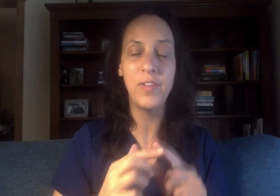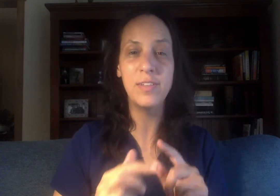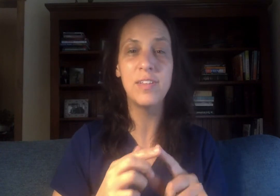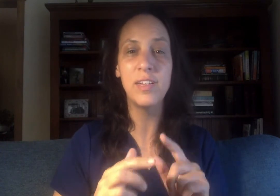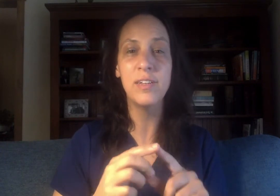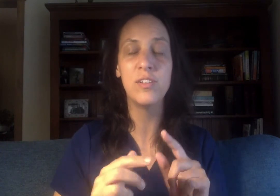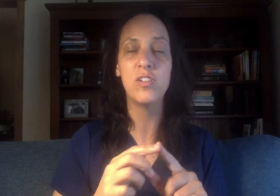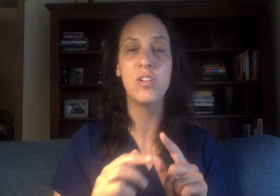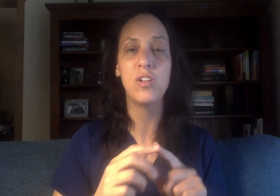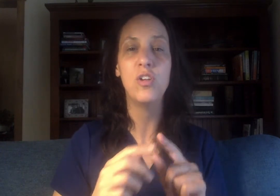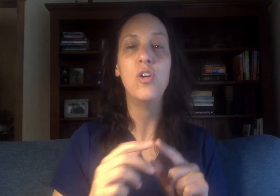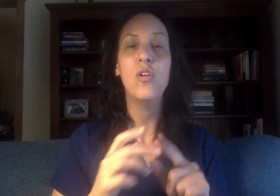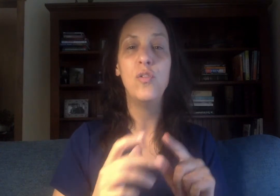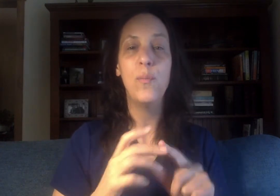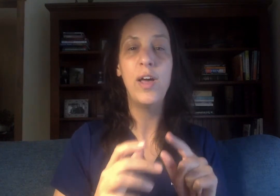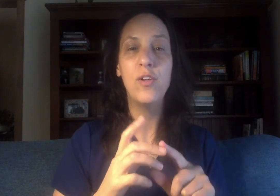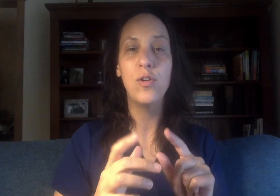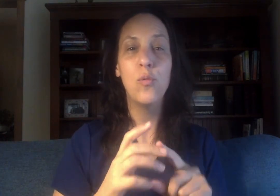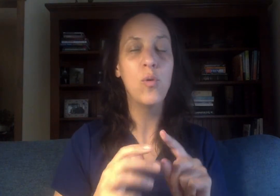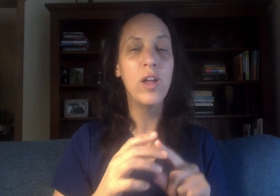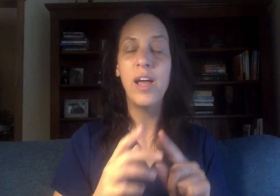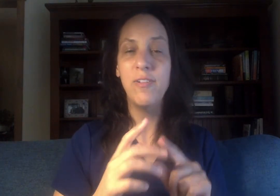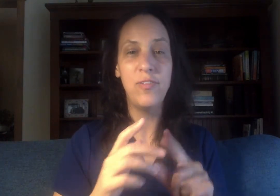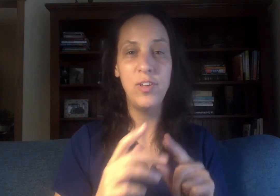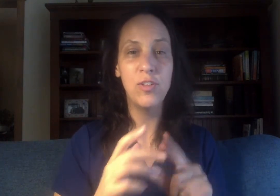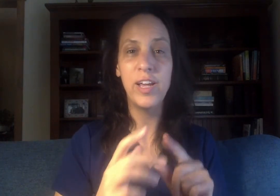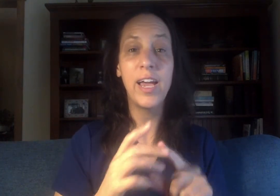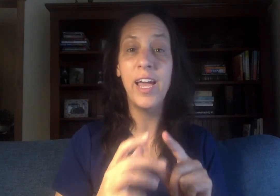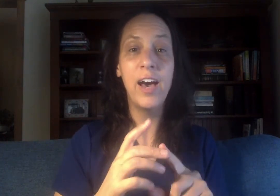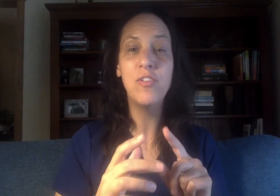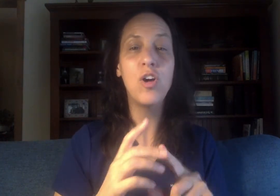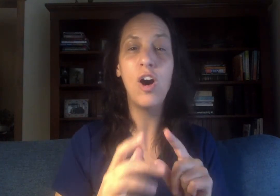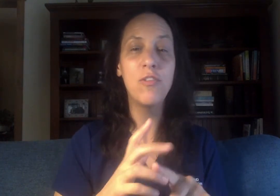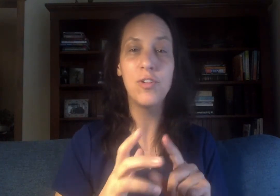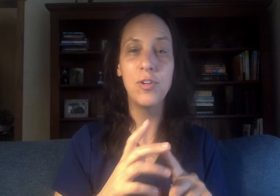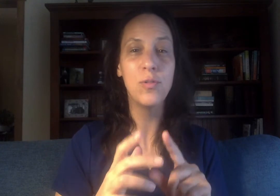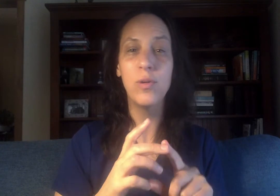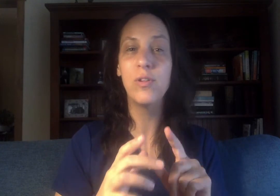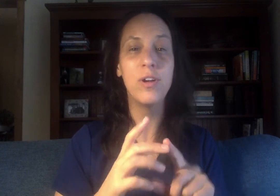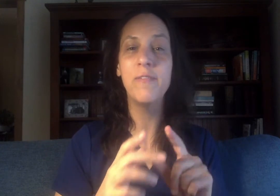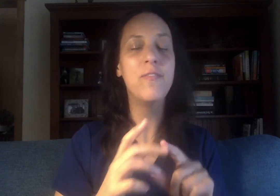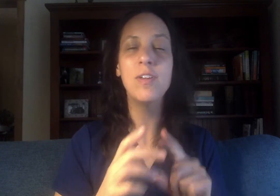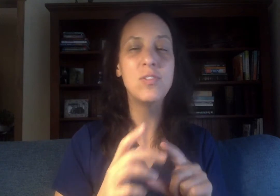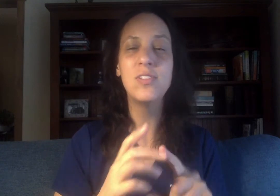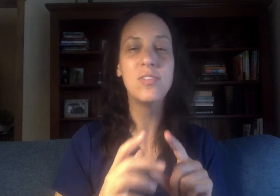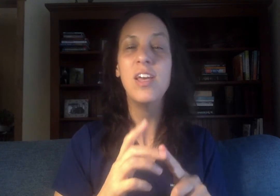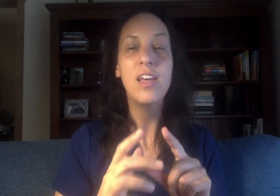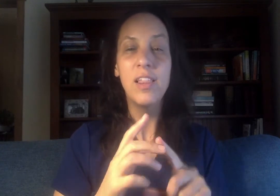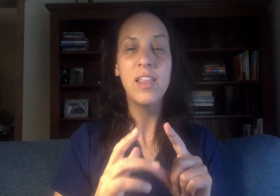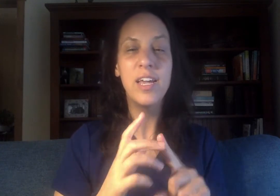facing no matter what I feel like I have to offer whether it feels like